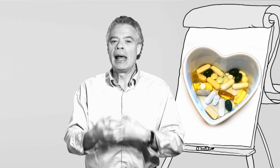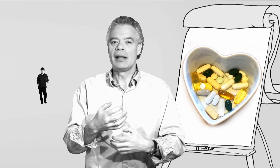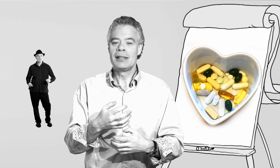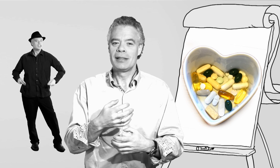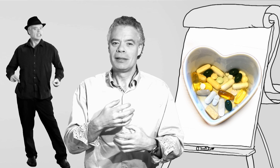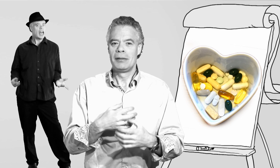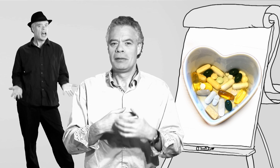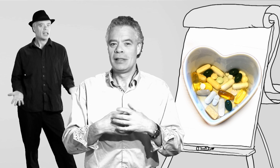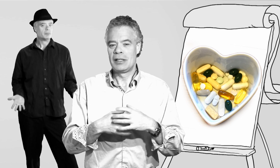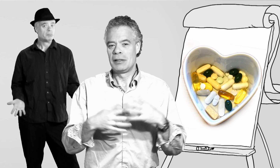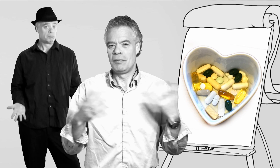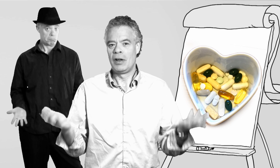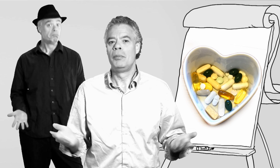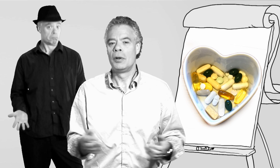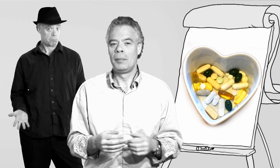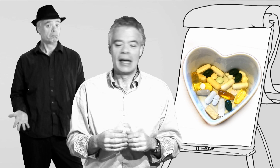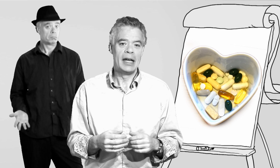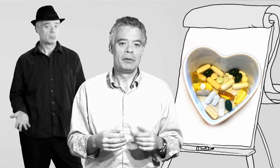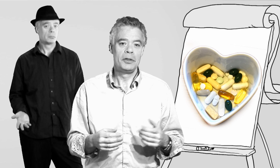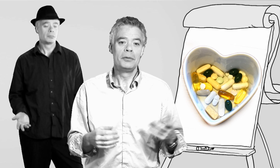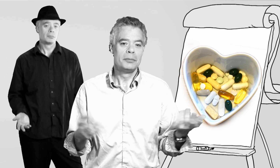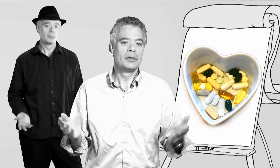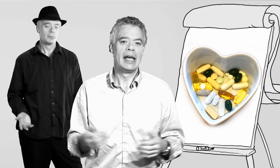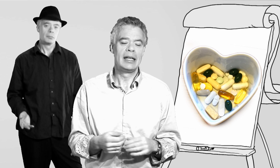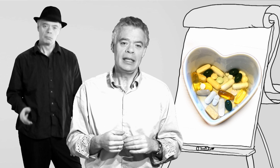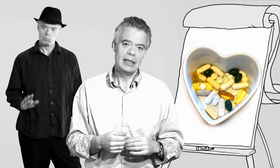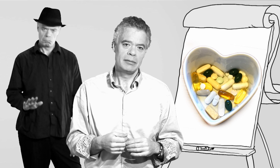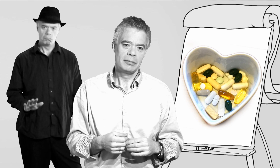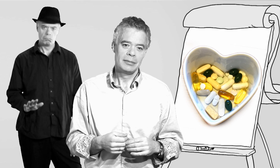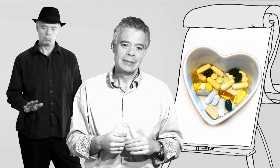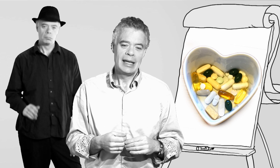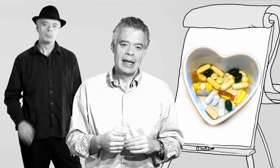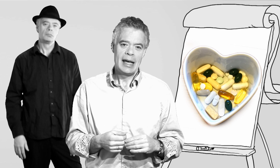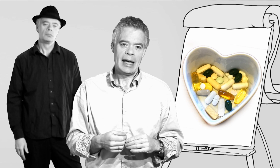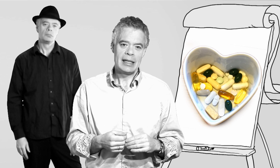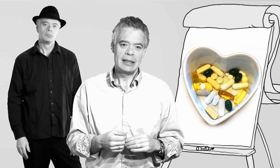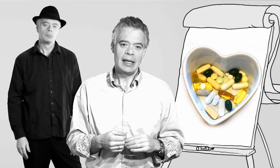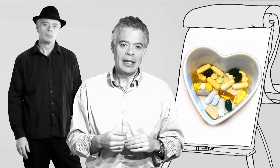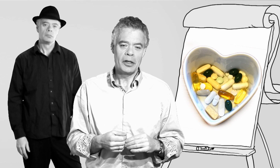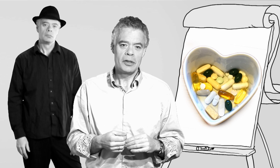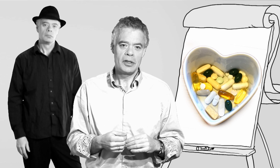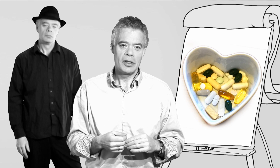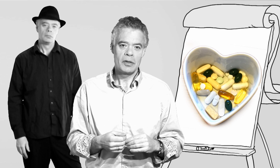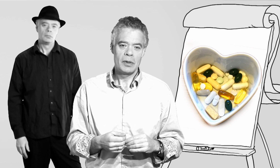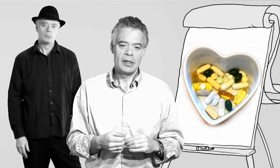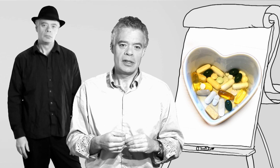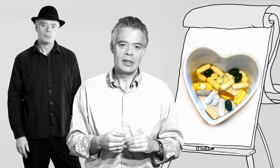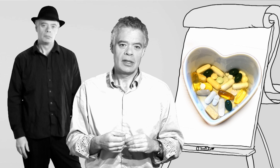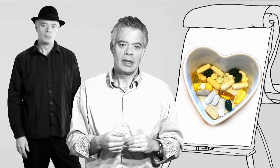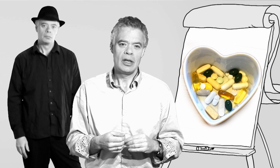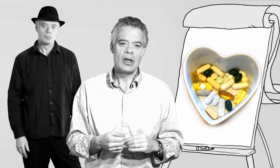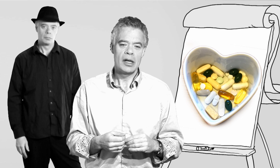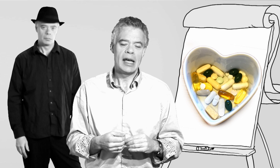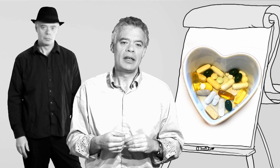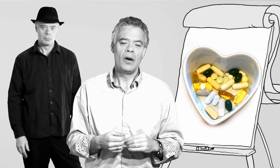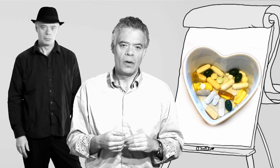outbalance this very poor diet which you most likely eat. And in dosages which is